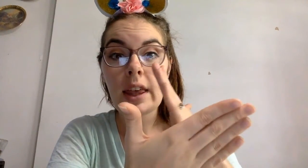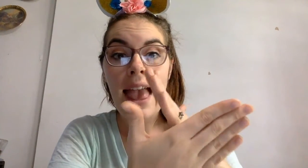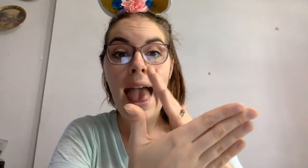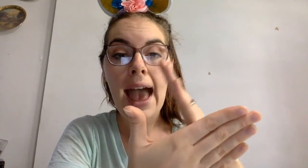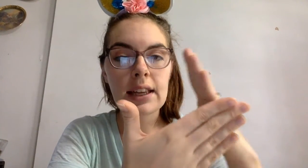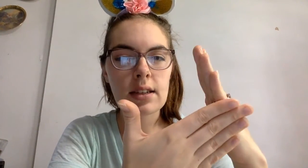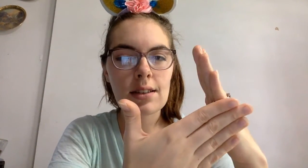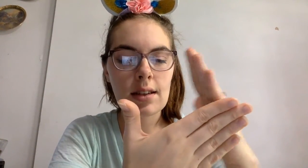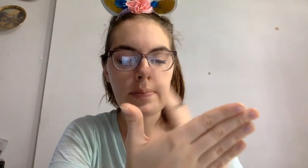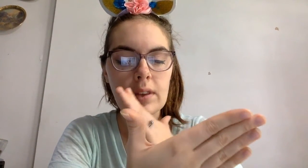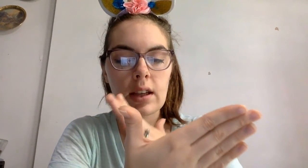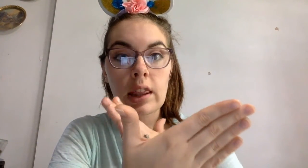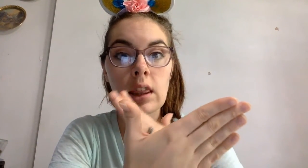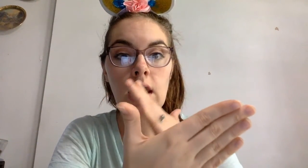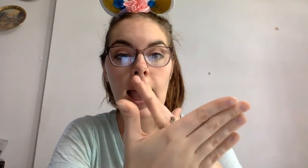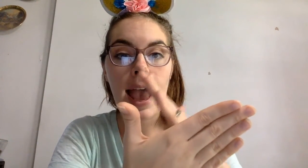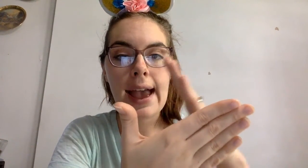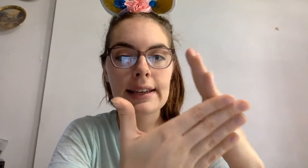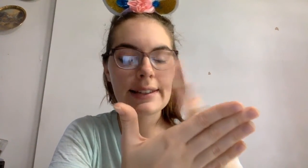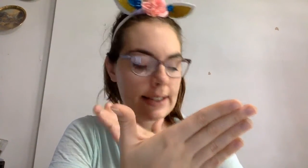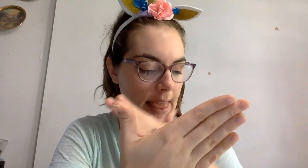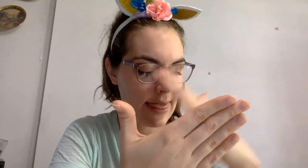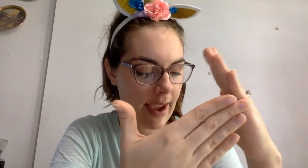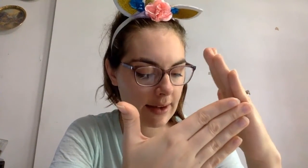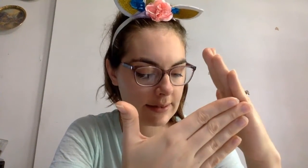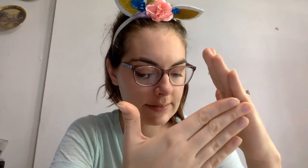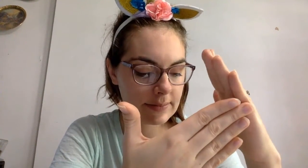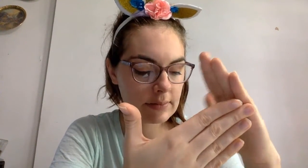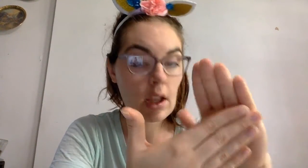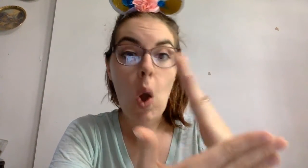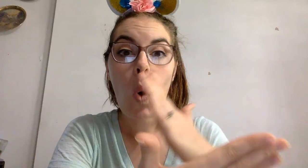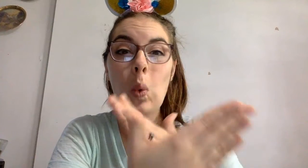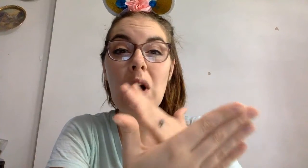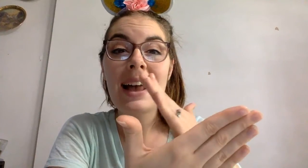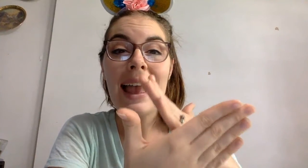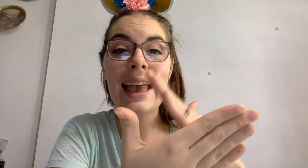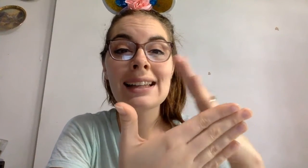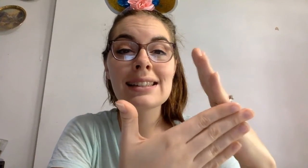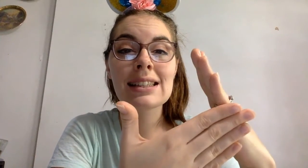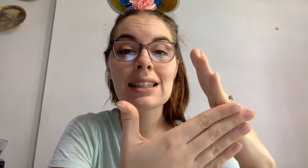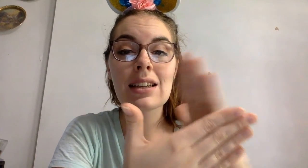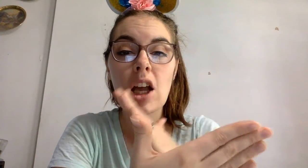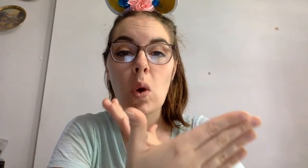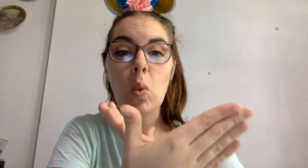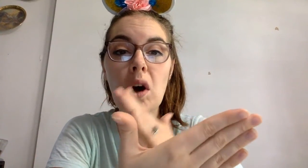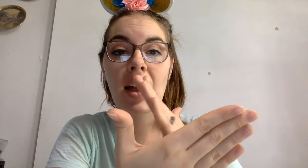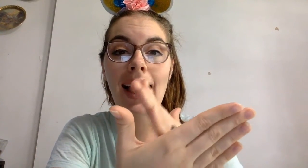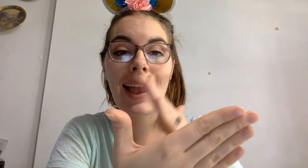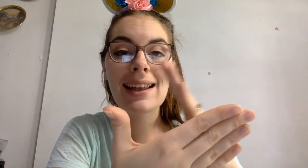Ten. Di. Ah. N. Than. W-e-t. W-e